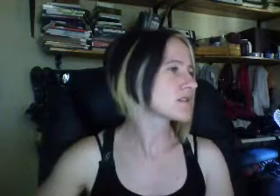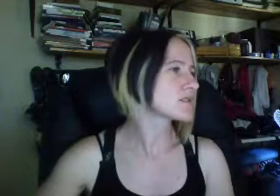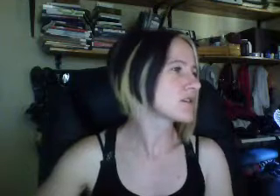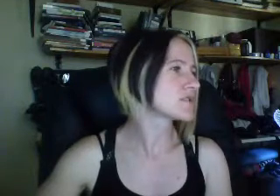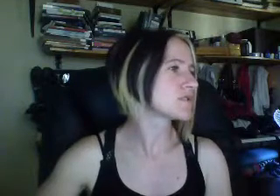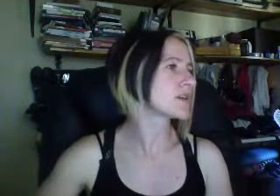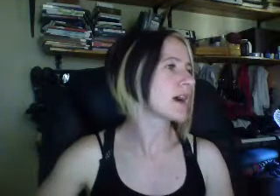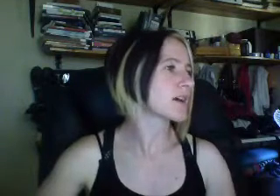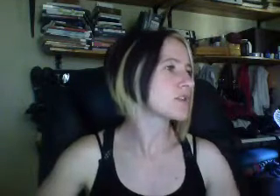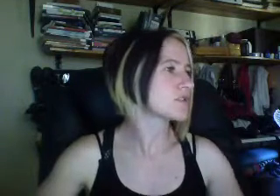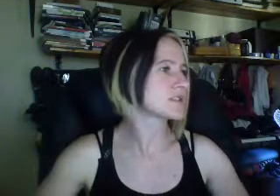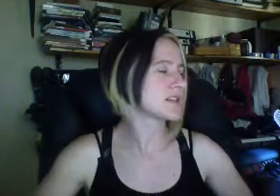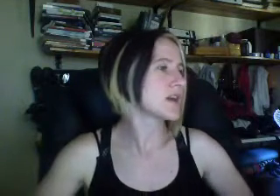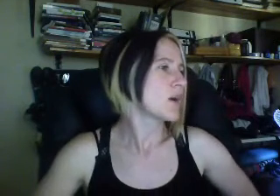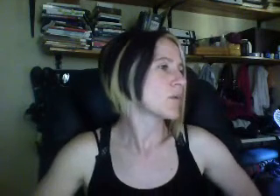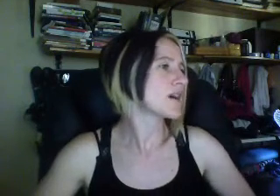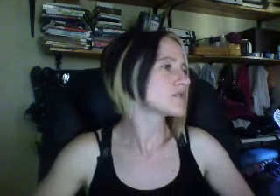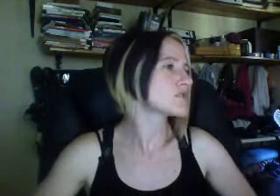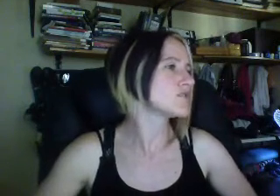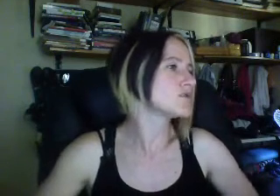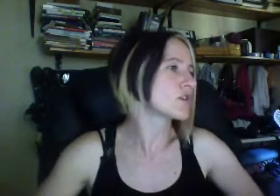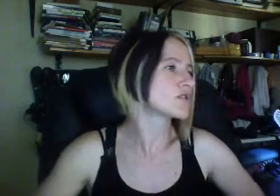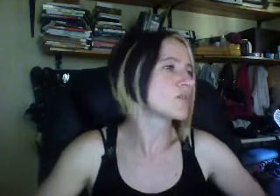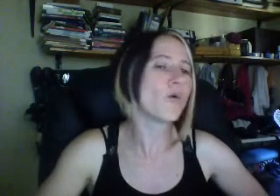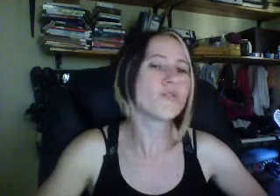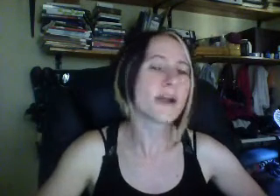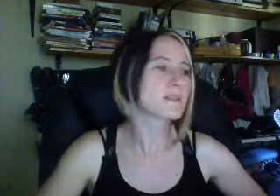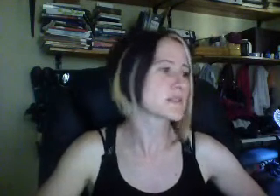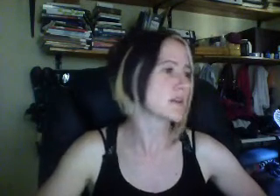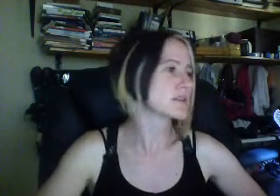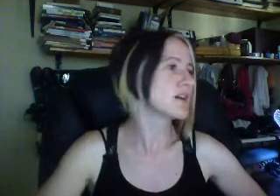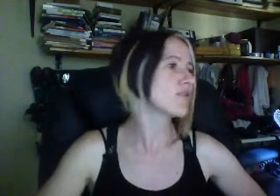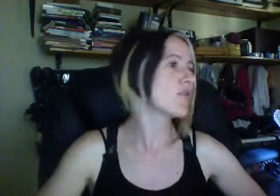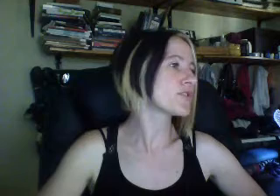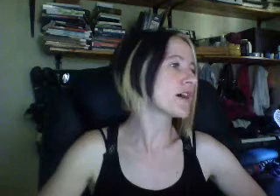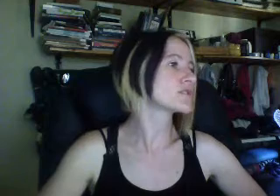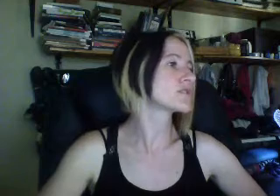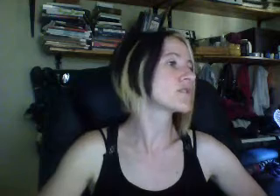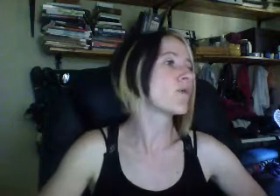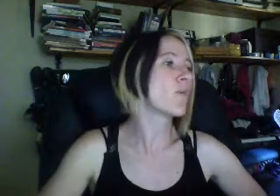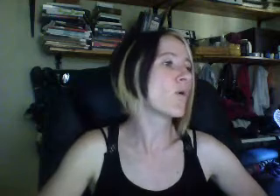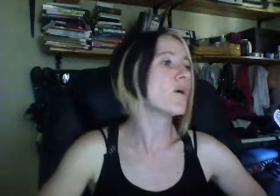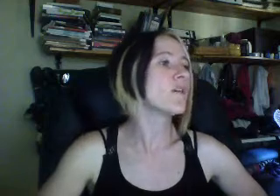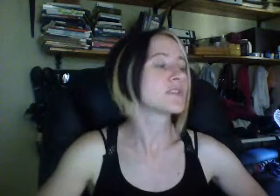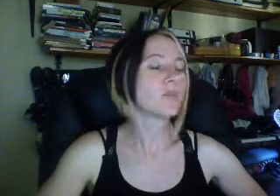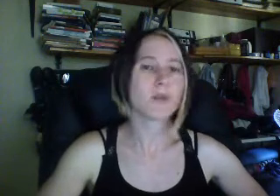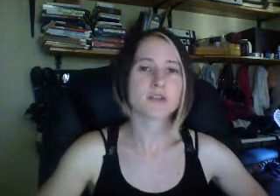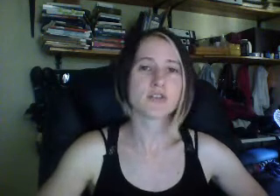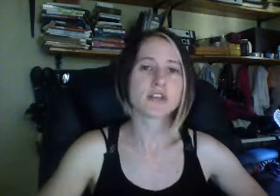,000 for a guy-girl scene, $1,002 or more for anal sex, $4,000 or more for double penetration.